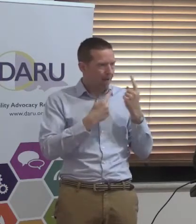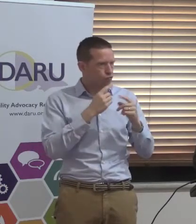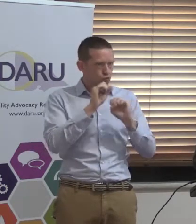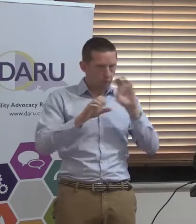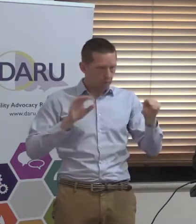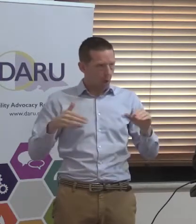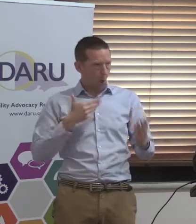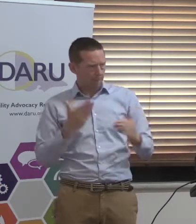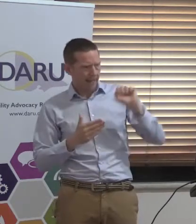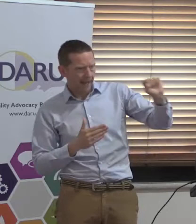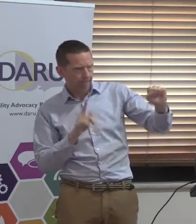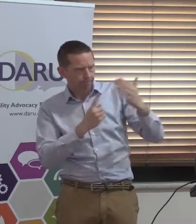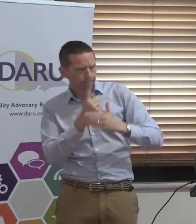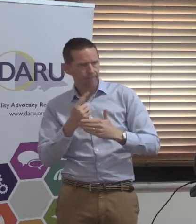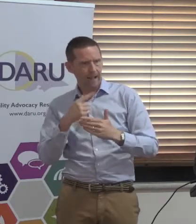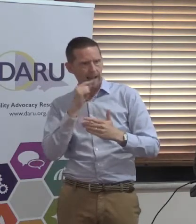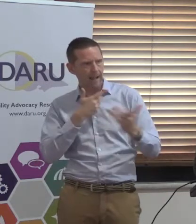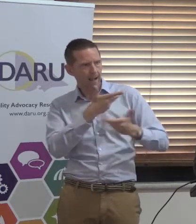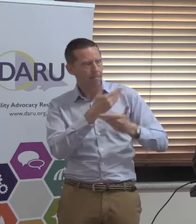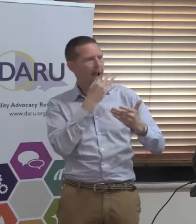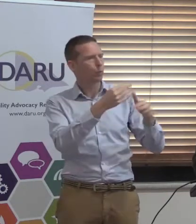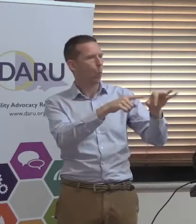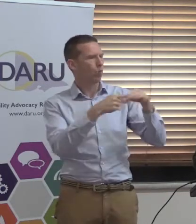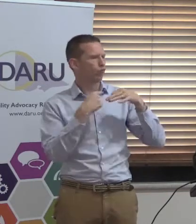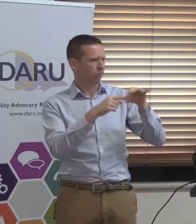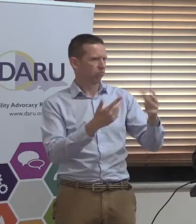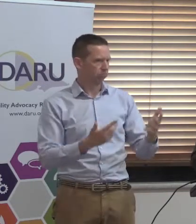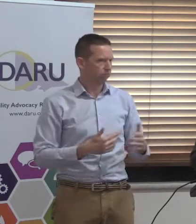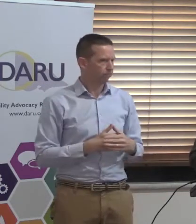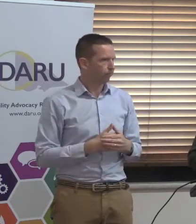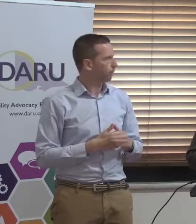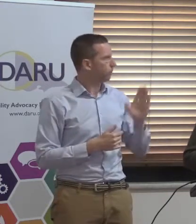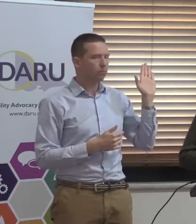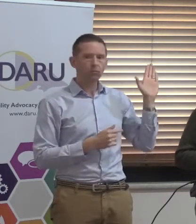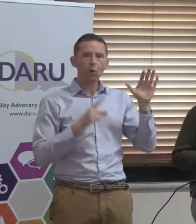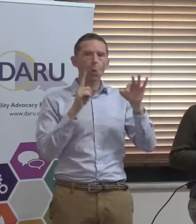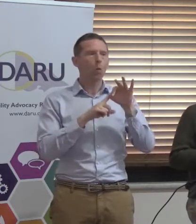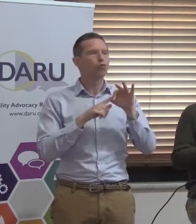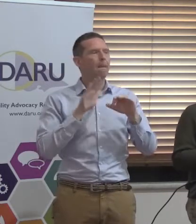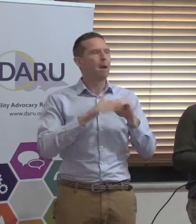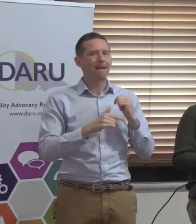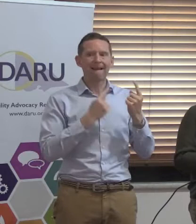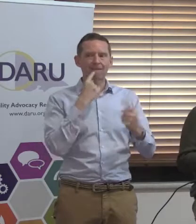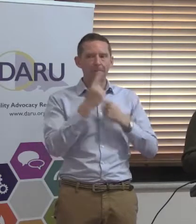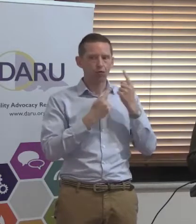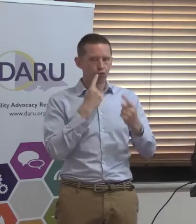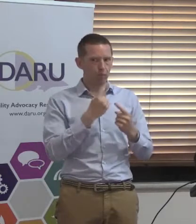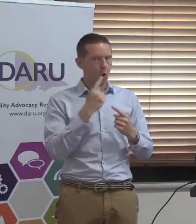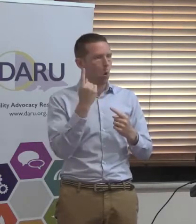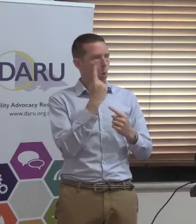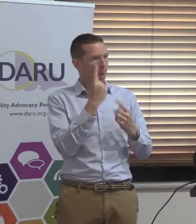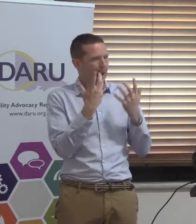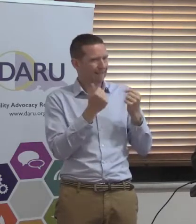compare notes, ask each other questions. So, the question is all about information. Who's got the information about